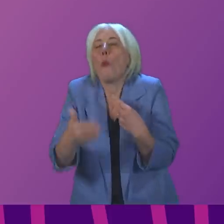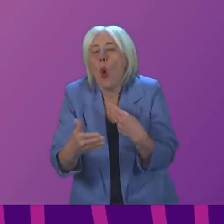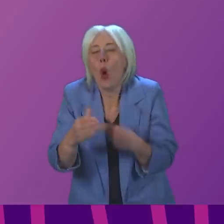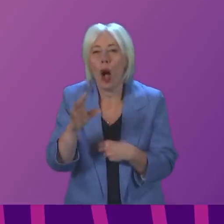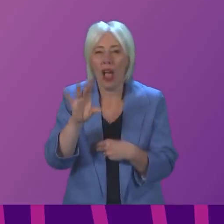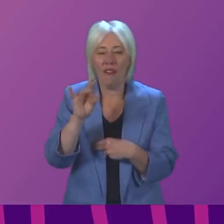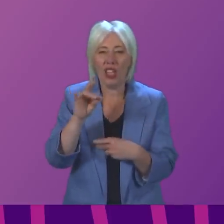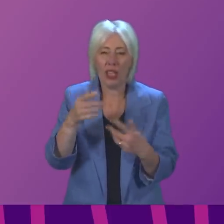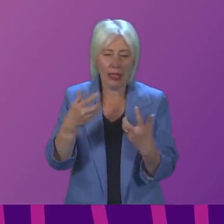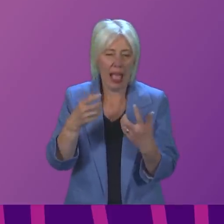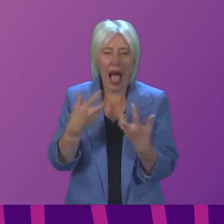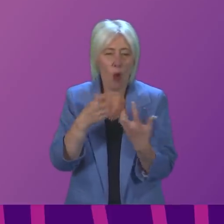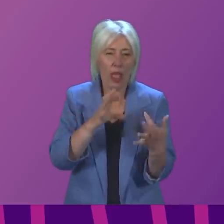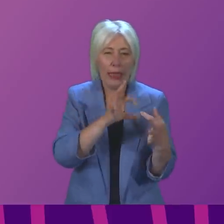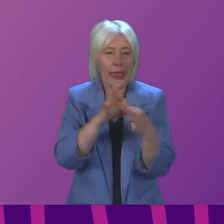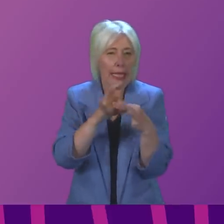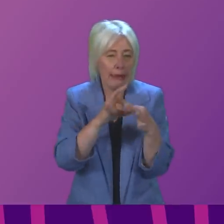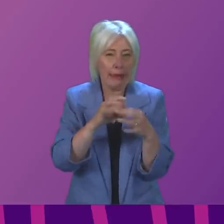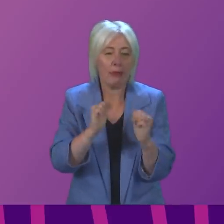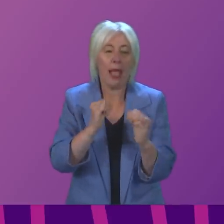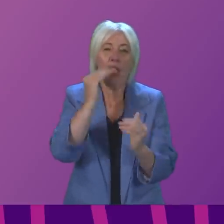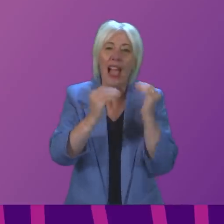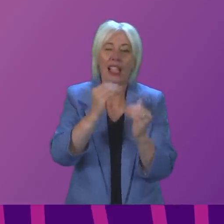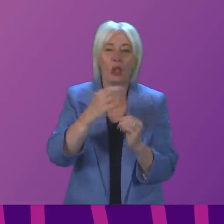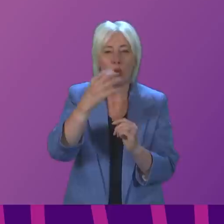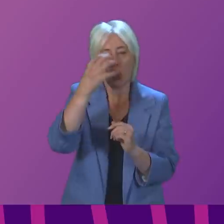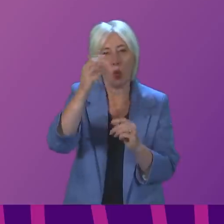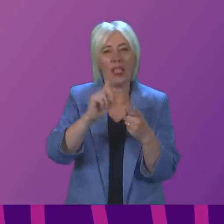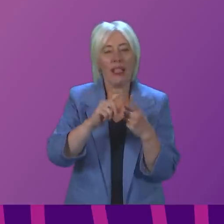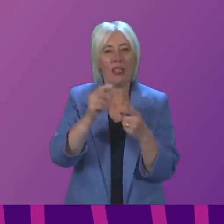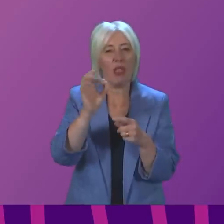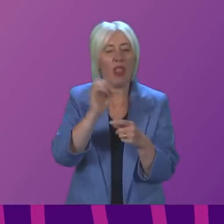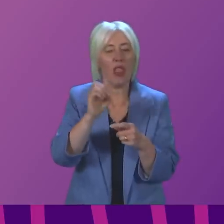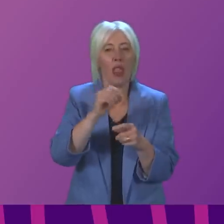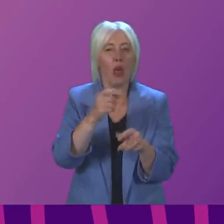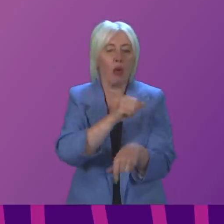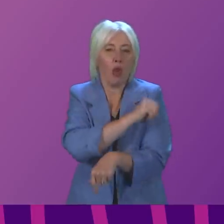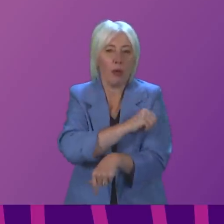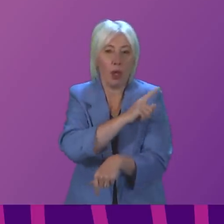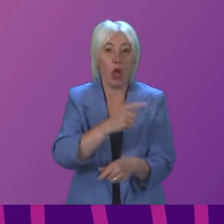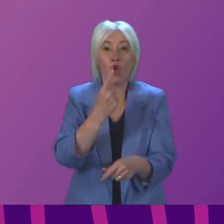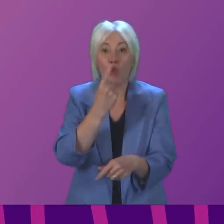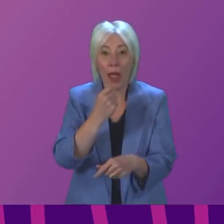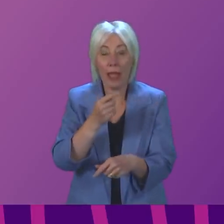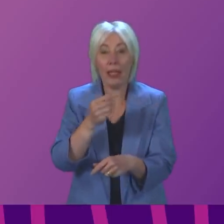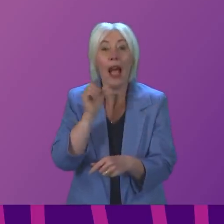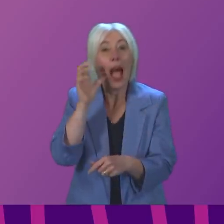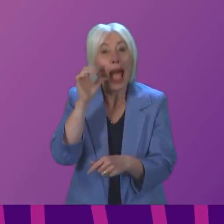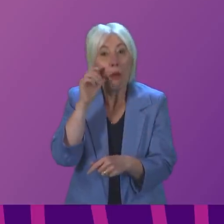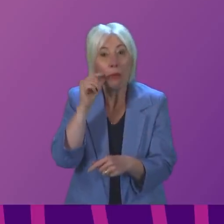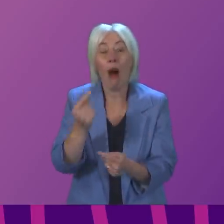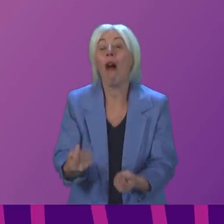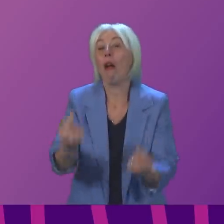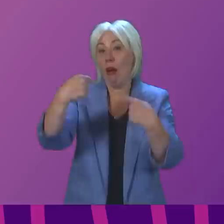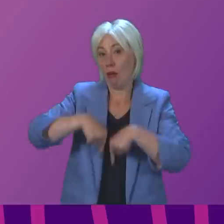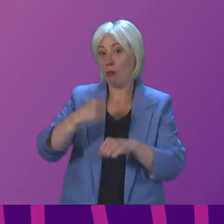are linked in some way. In the adult Queen Elizabeth Hospital, red and amber ones come to government. There were two red and one amber